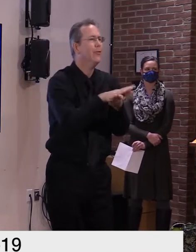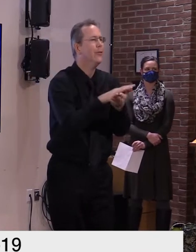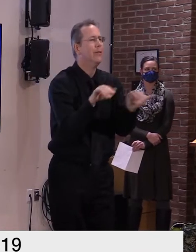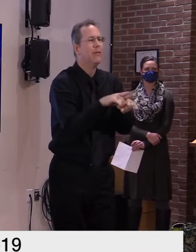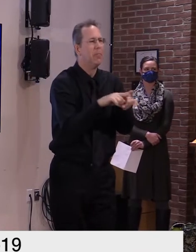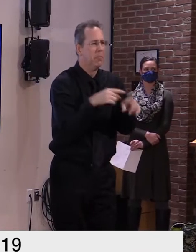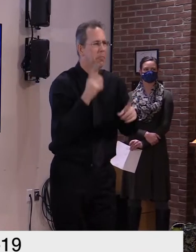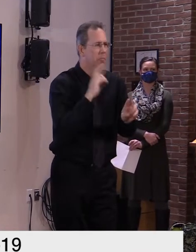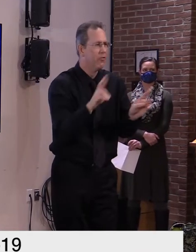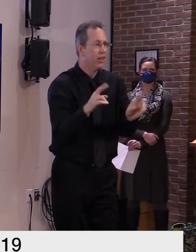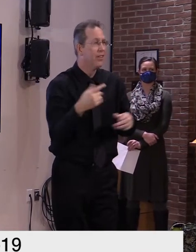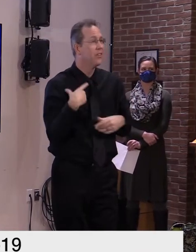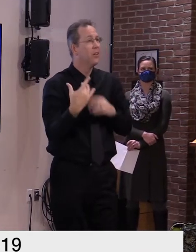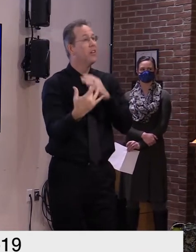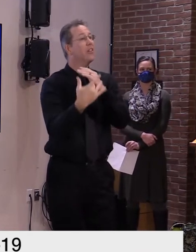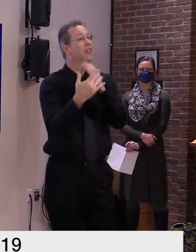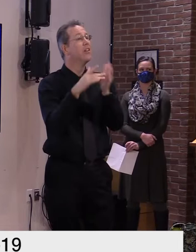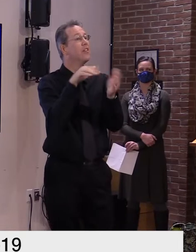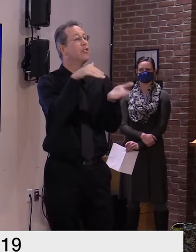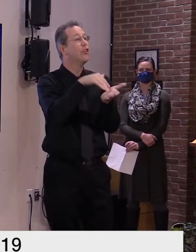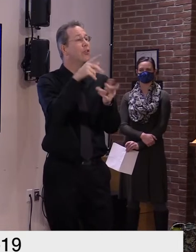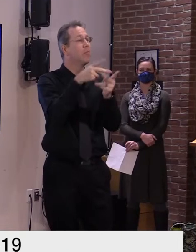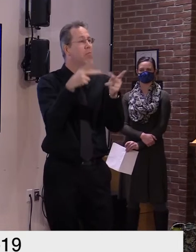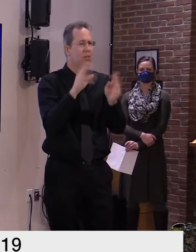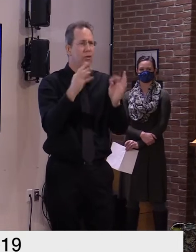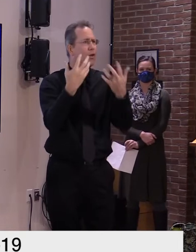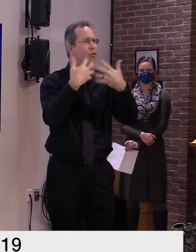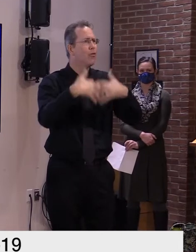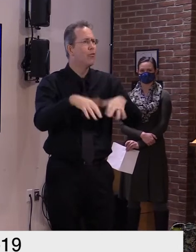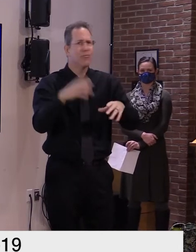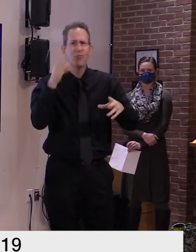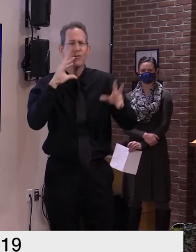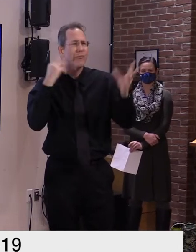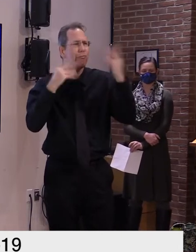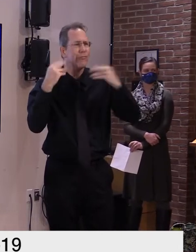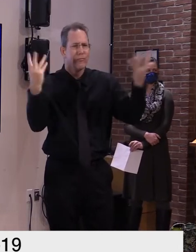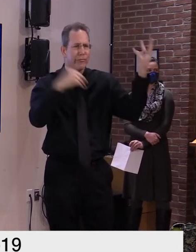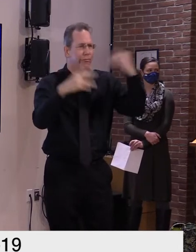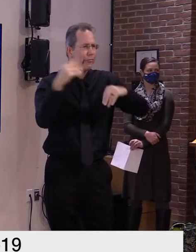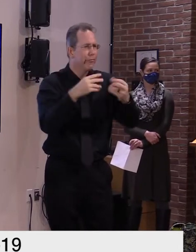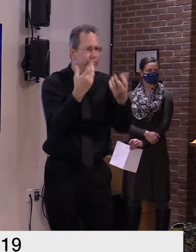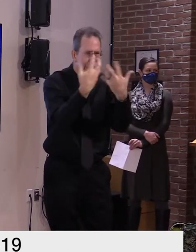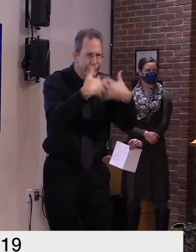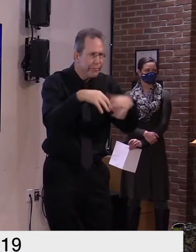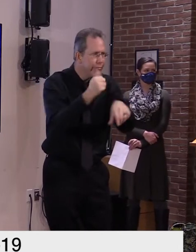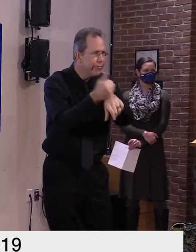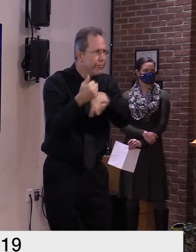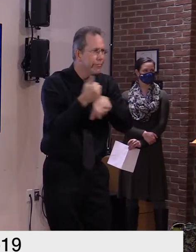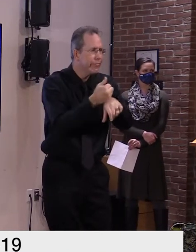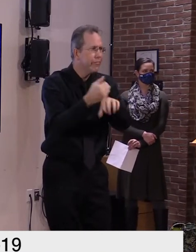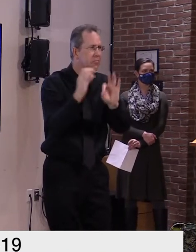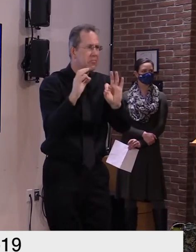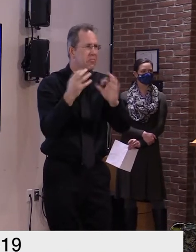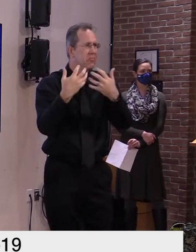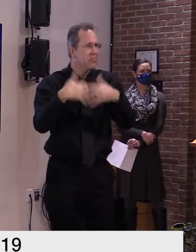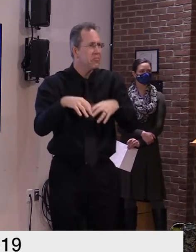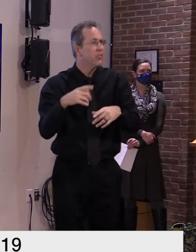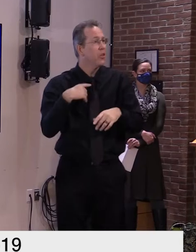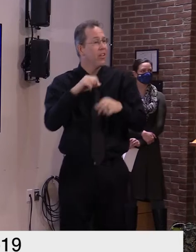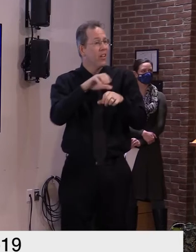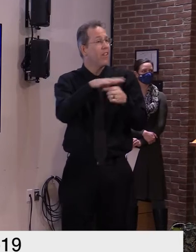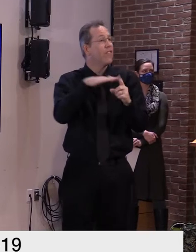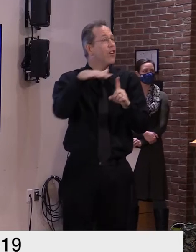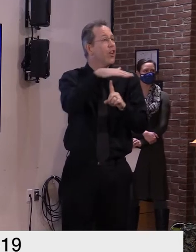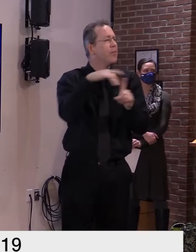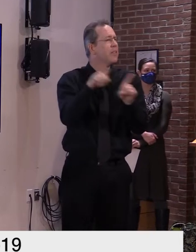19. the majority of cte centers like schools are operating within a hybrid teaching and learning paradigm with students learning through a